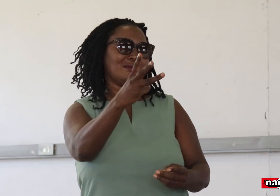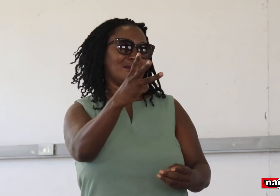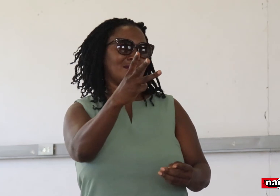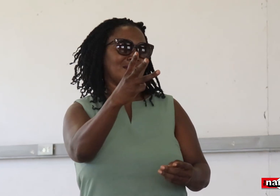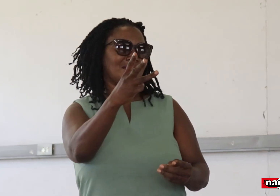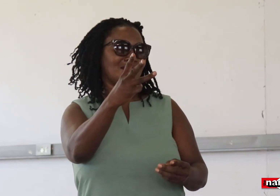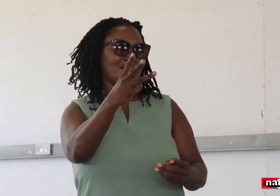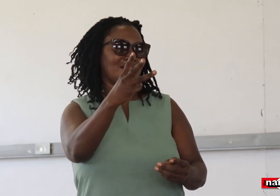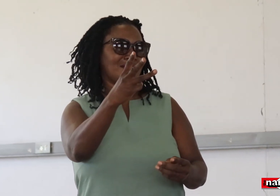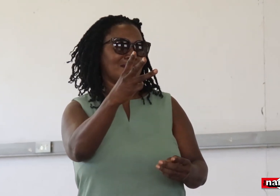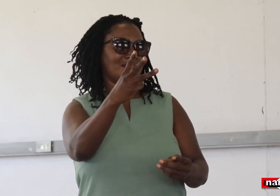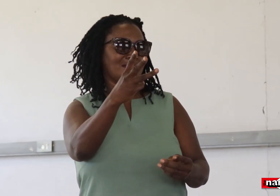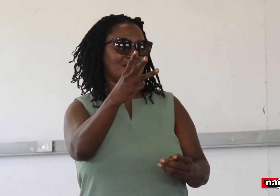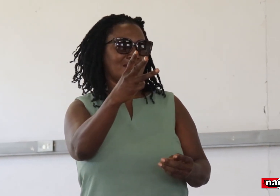All together is 13.